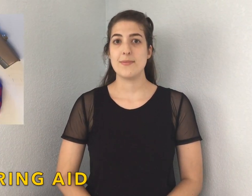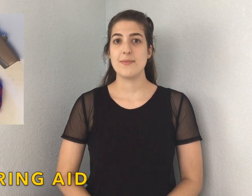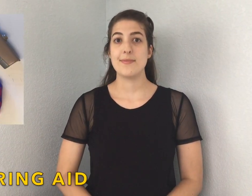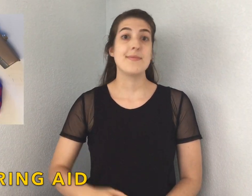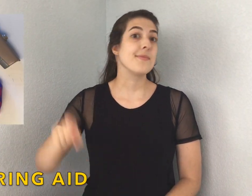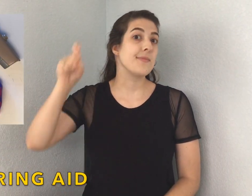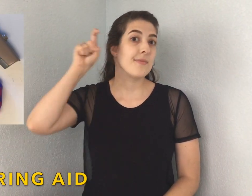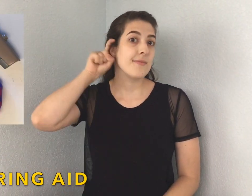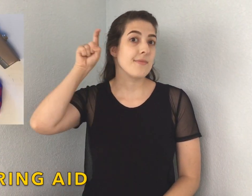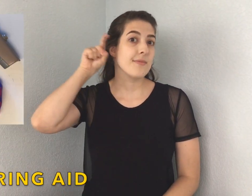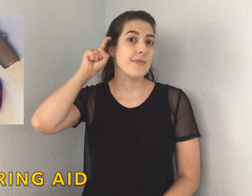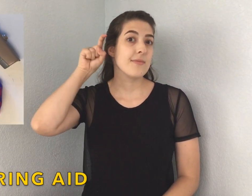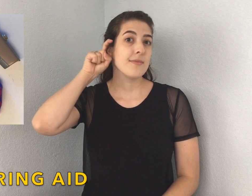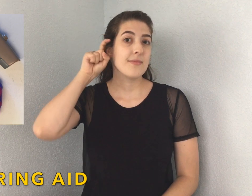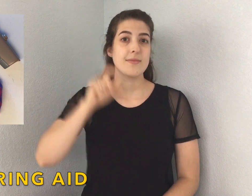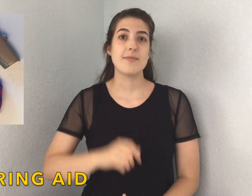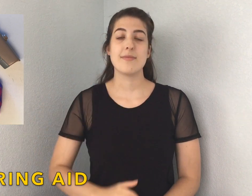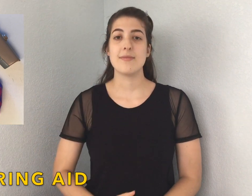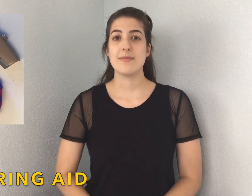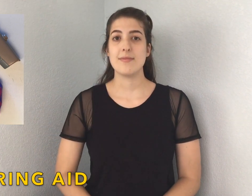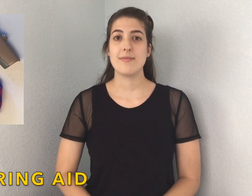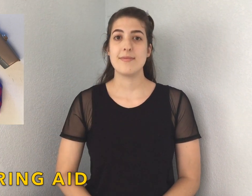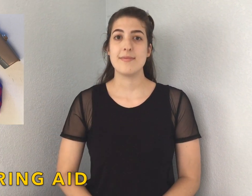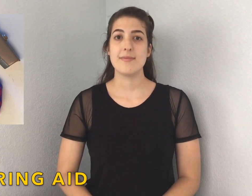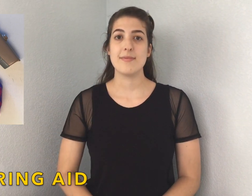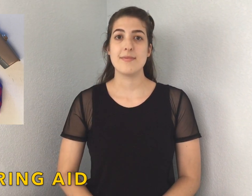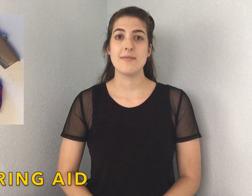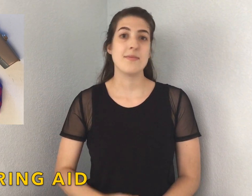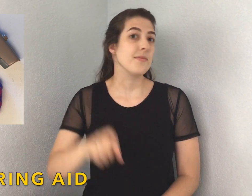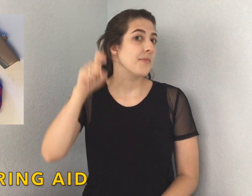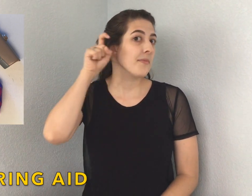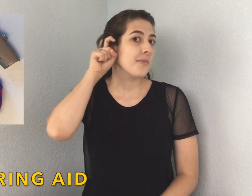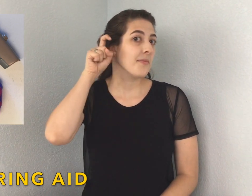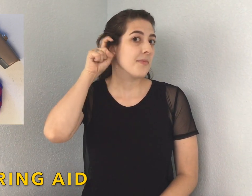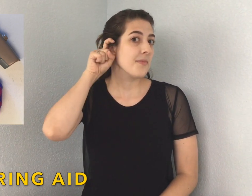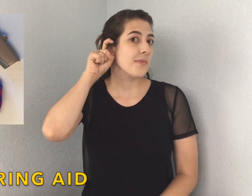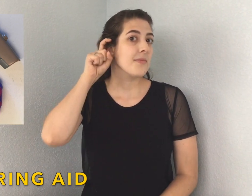Hearing aid. Hearing aid.